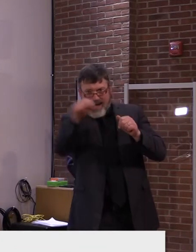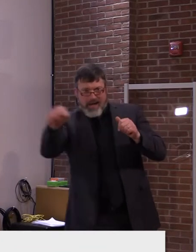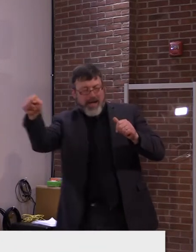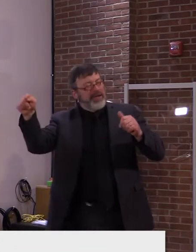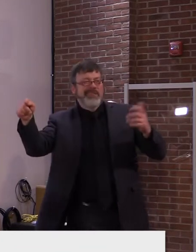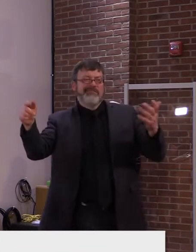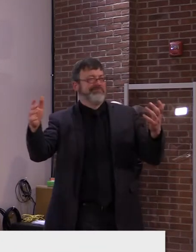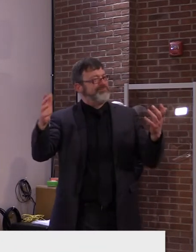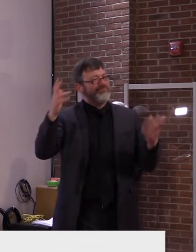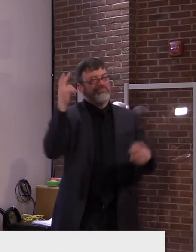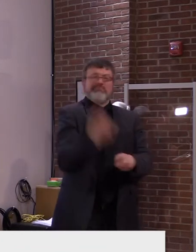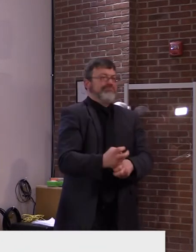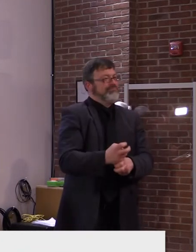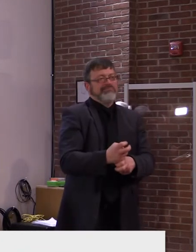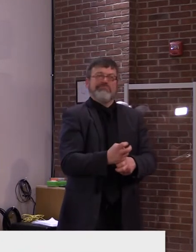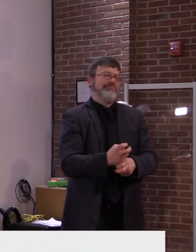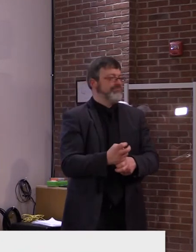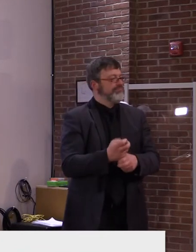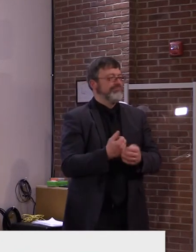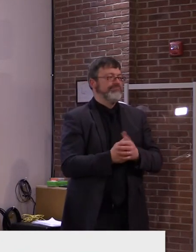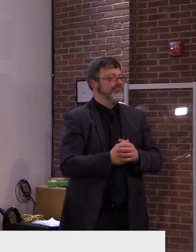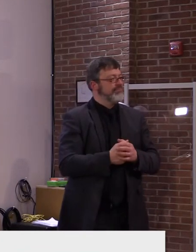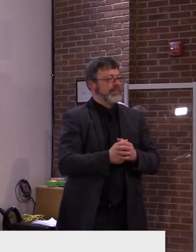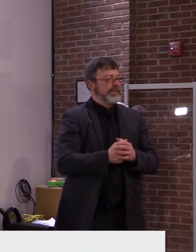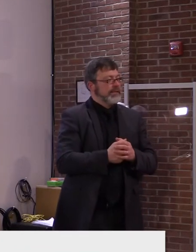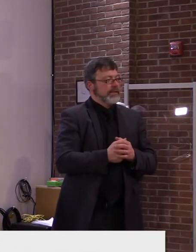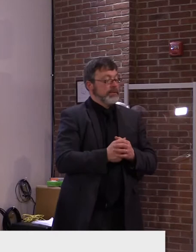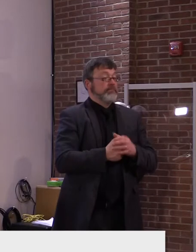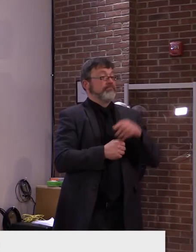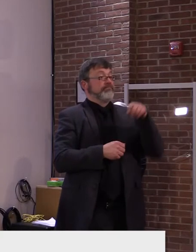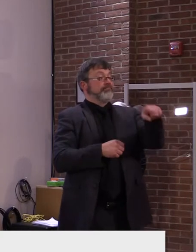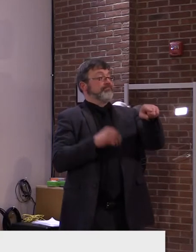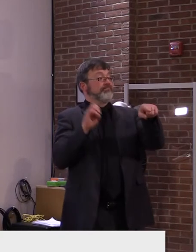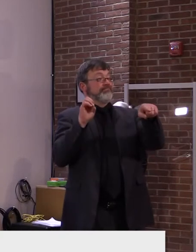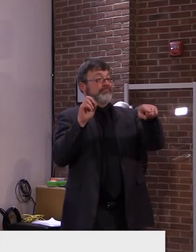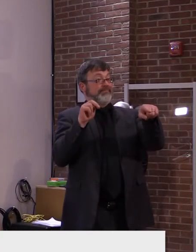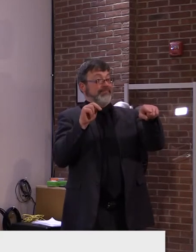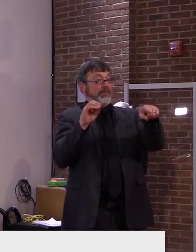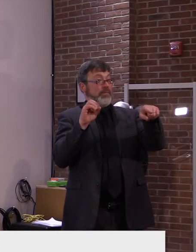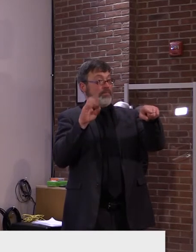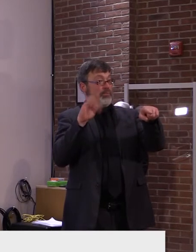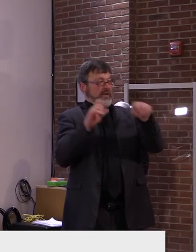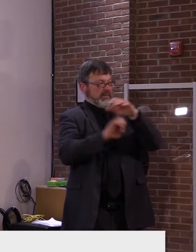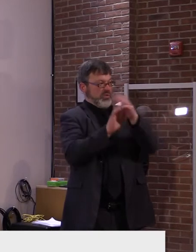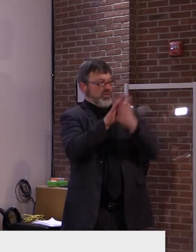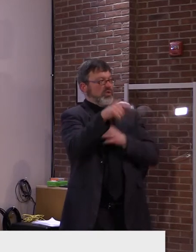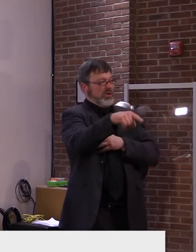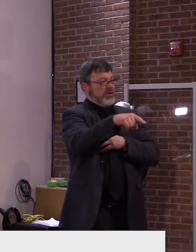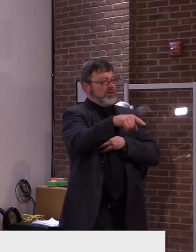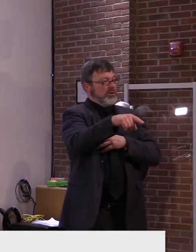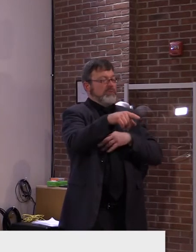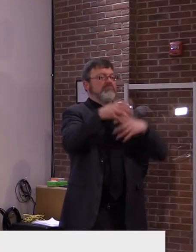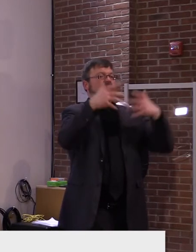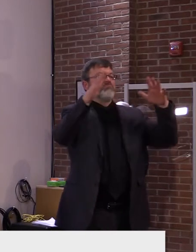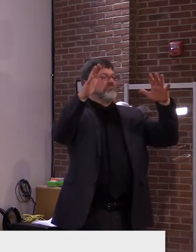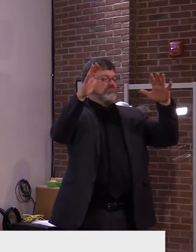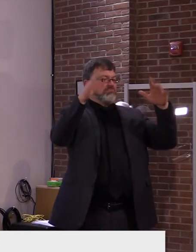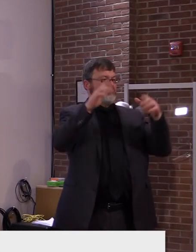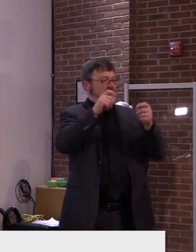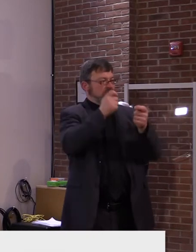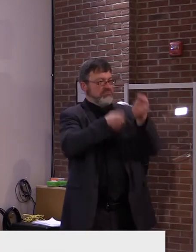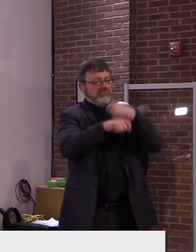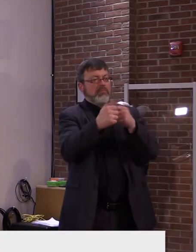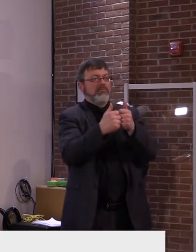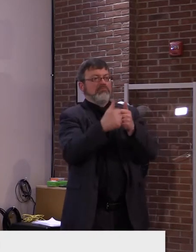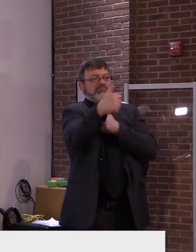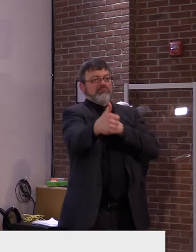remote before their vacation, mainly because of staffing needs. As I've said many times, schools go remote for